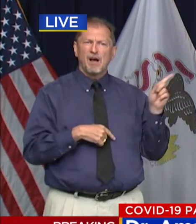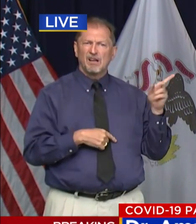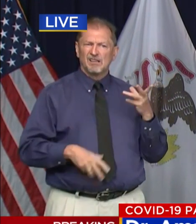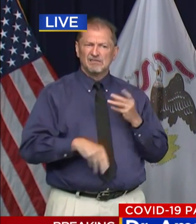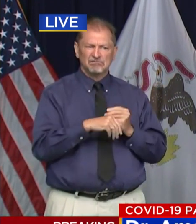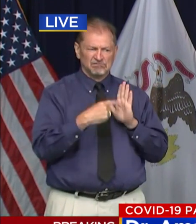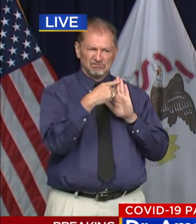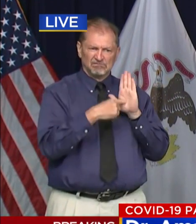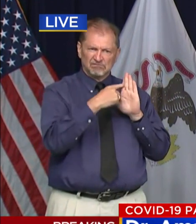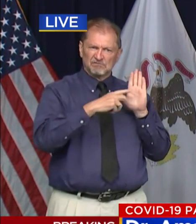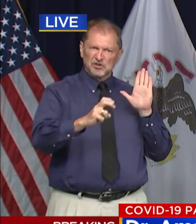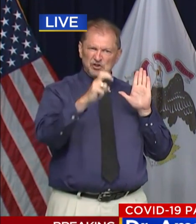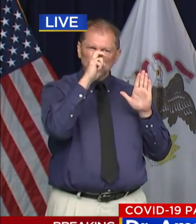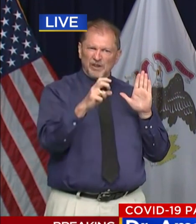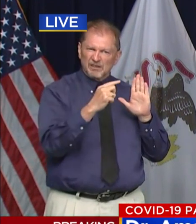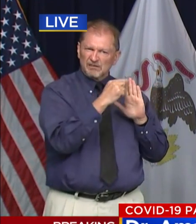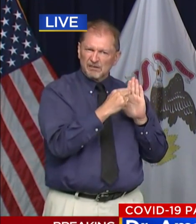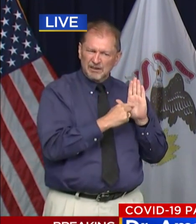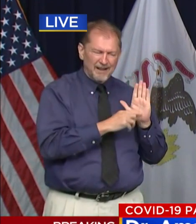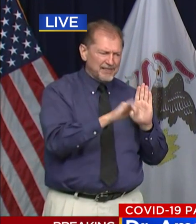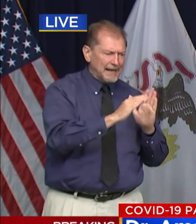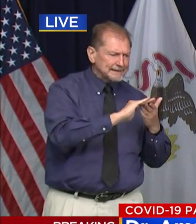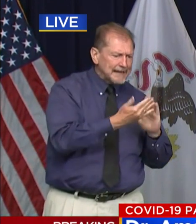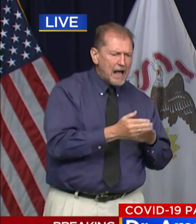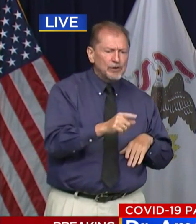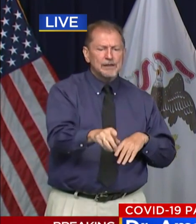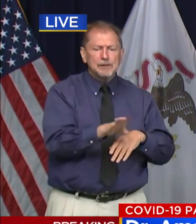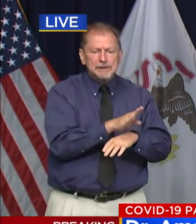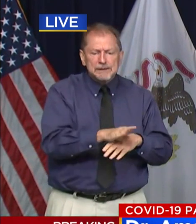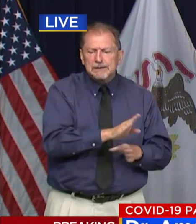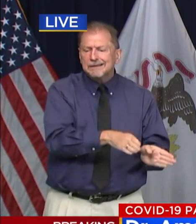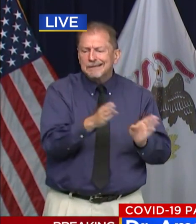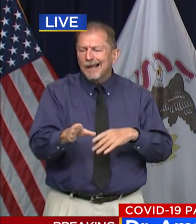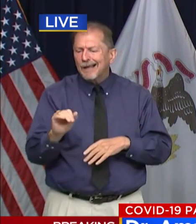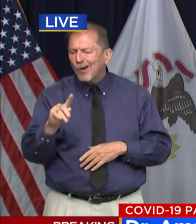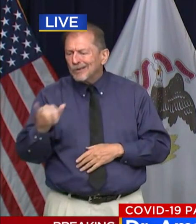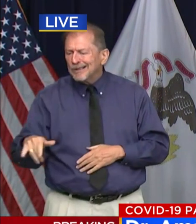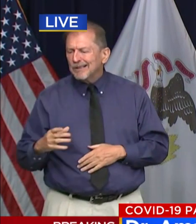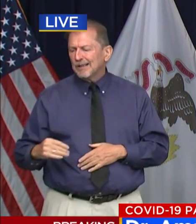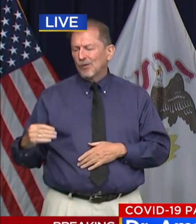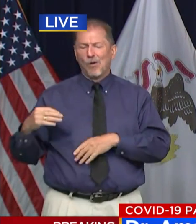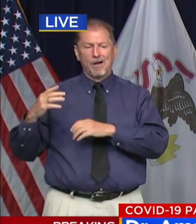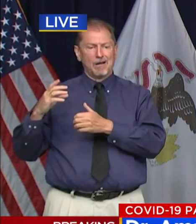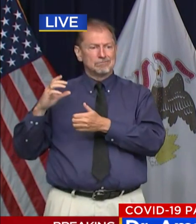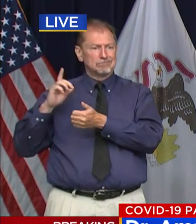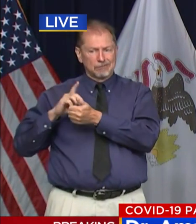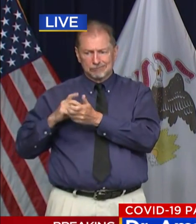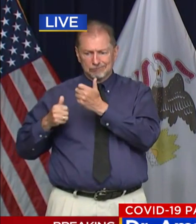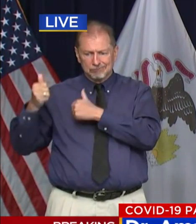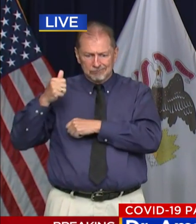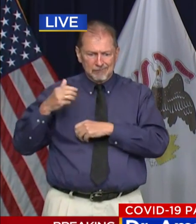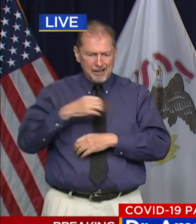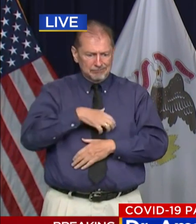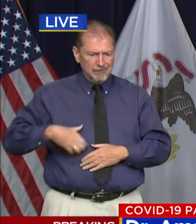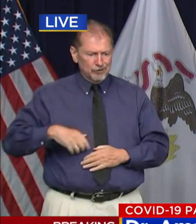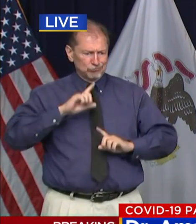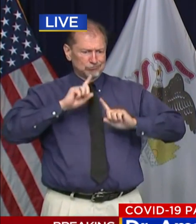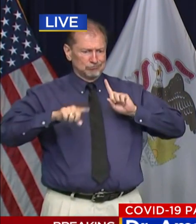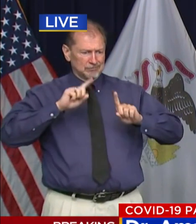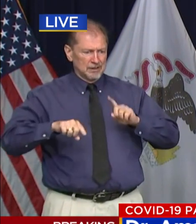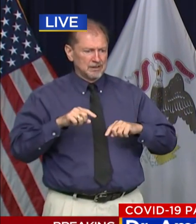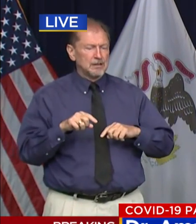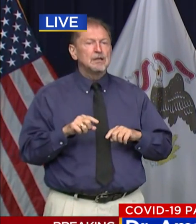cities, counties, businesses, health officials, and others should be doing, which is all